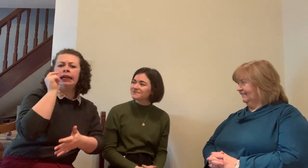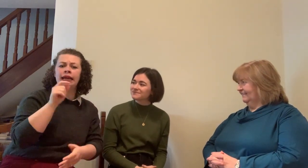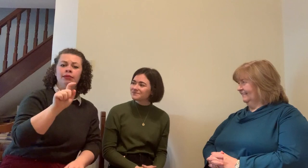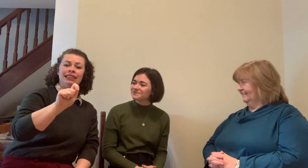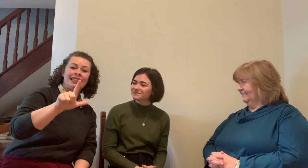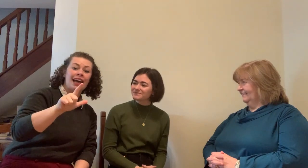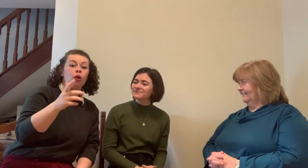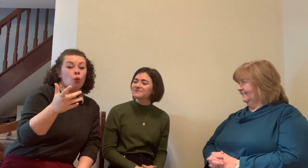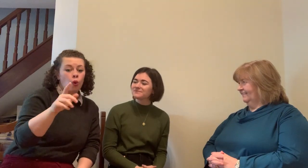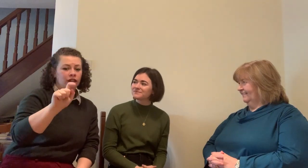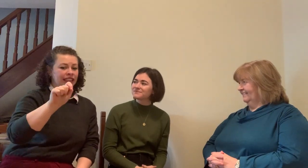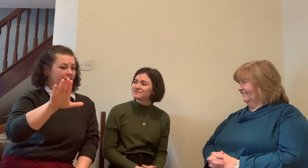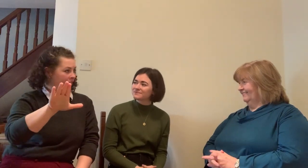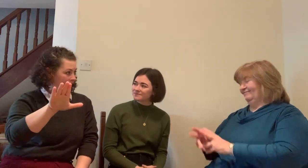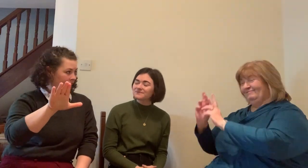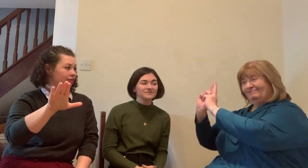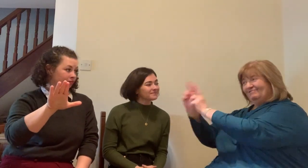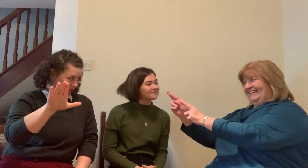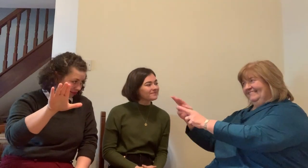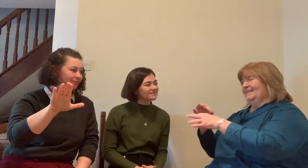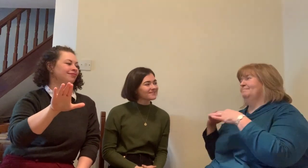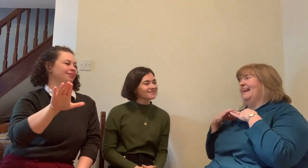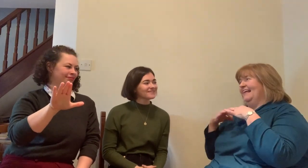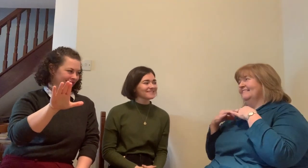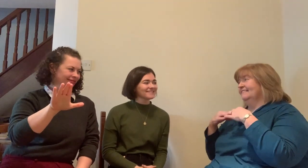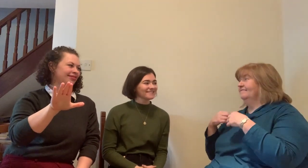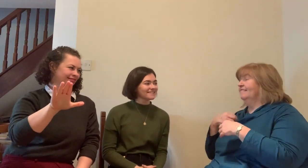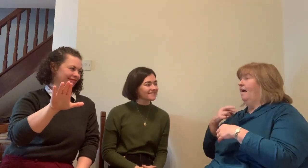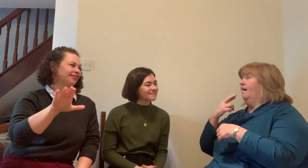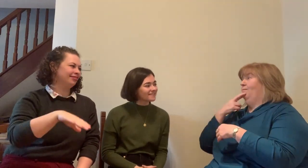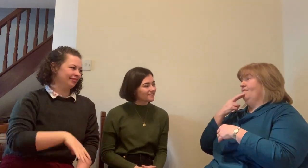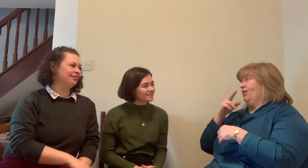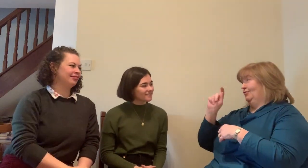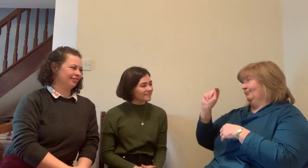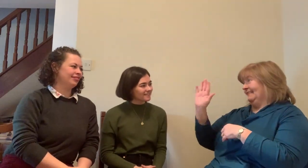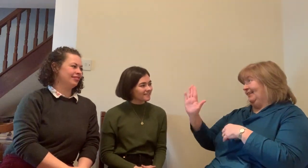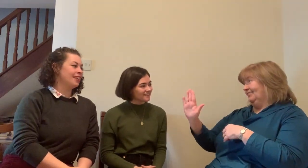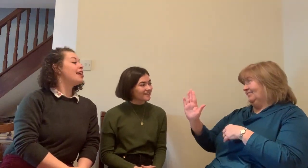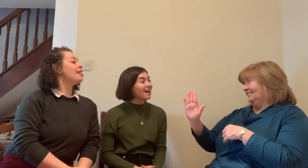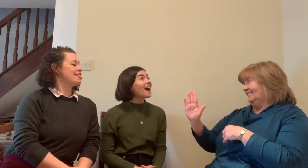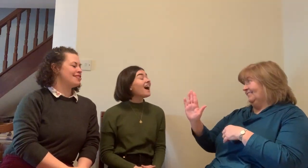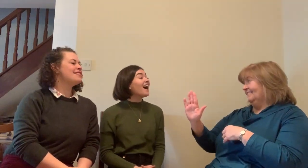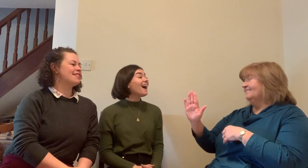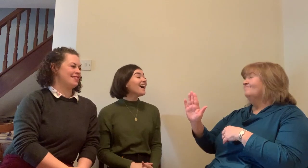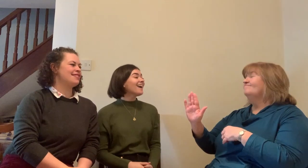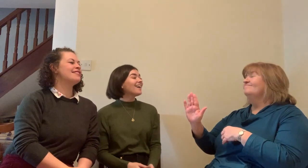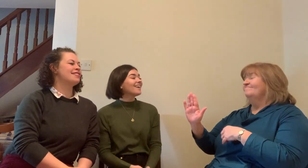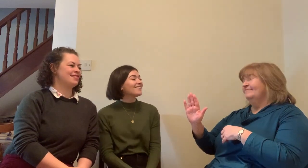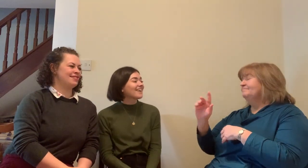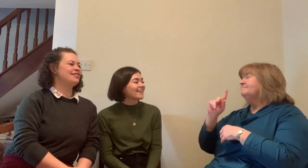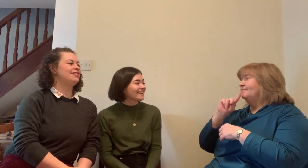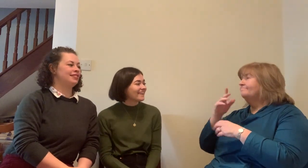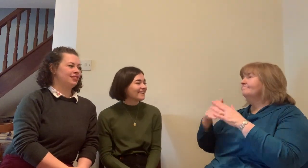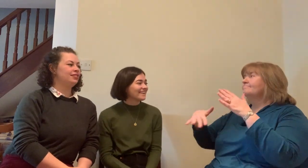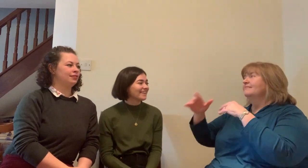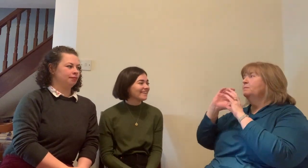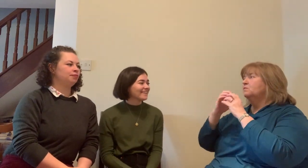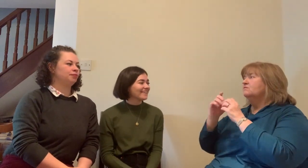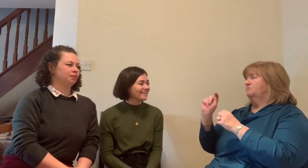normally we'd be sitting and having a conversation. You could talk about anything, whereas now I kind of feel a stiff. You know, I'm thinking, oi, I